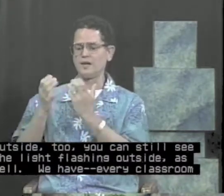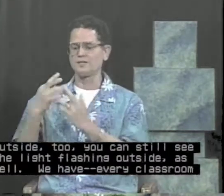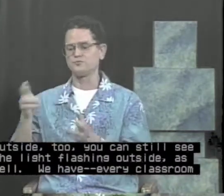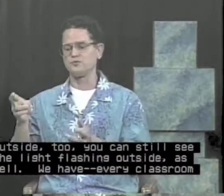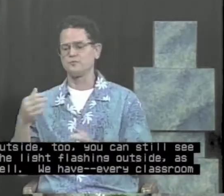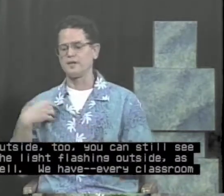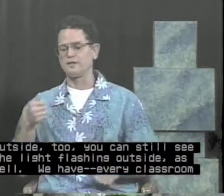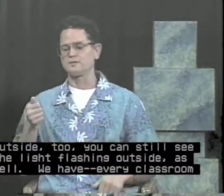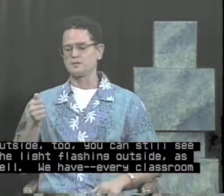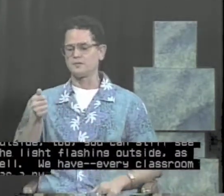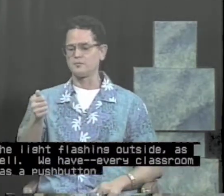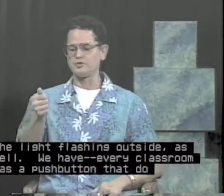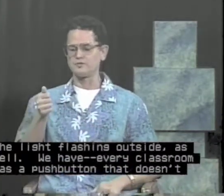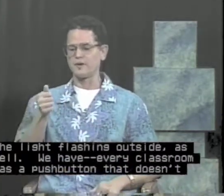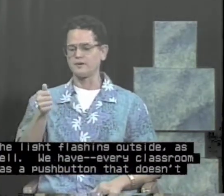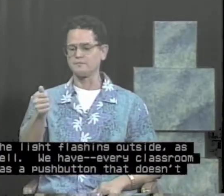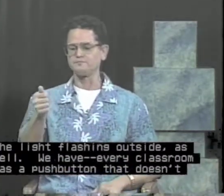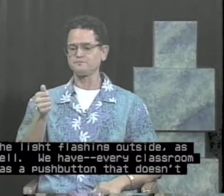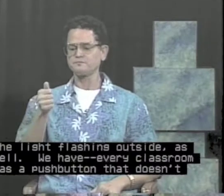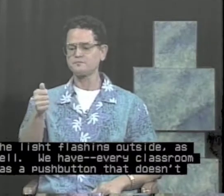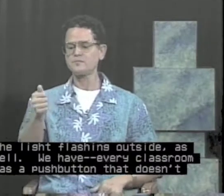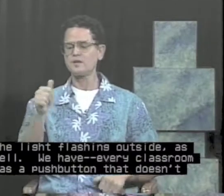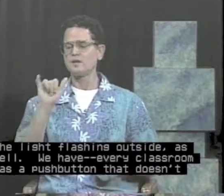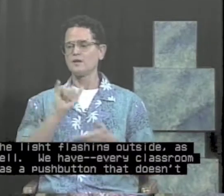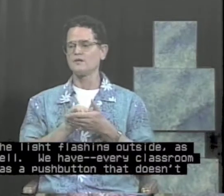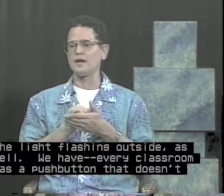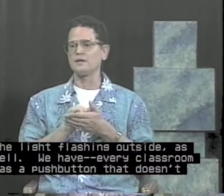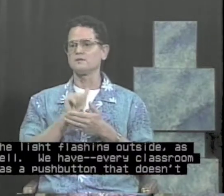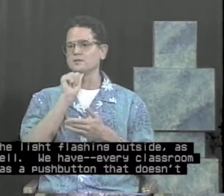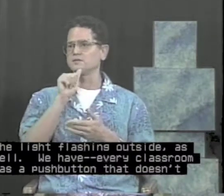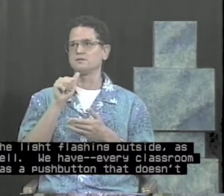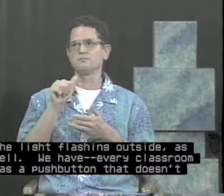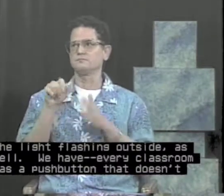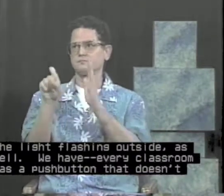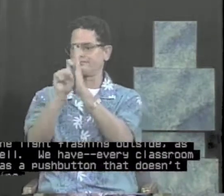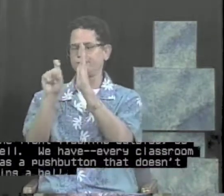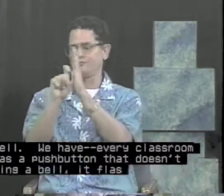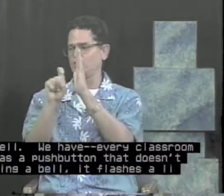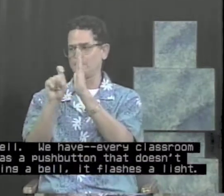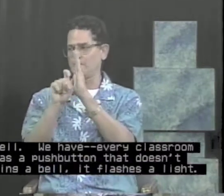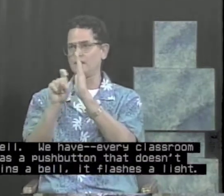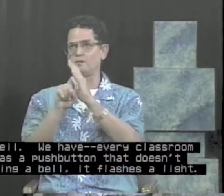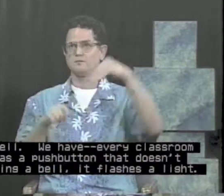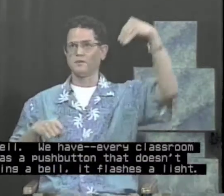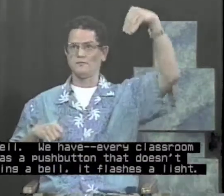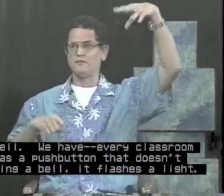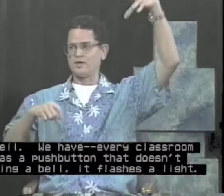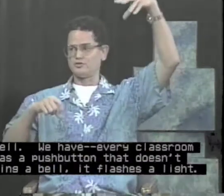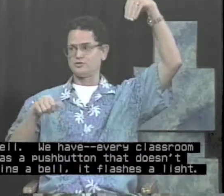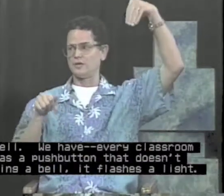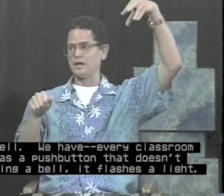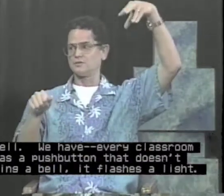classroom has a push button that doesn't ring a bell. It flashes a light.